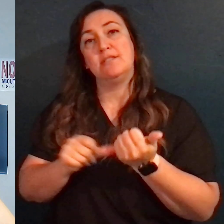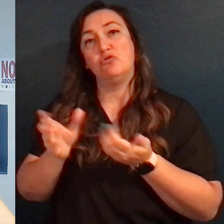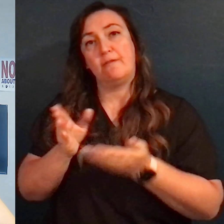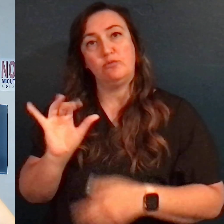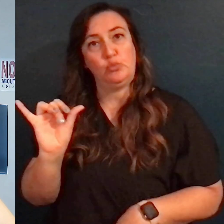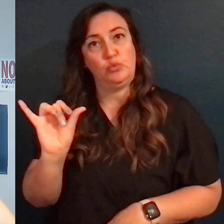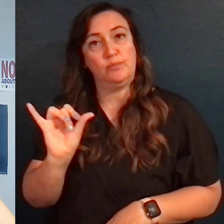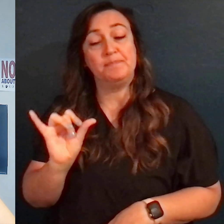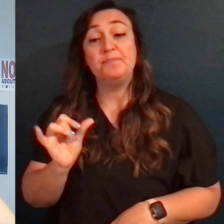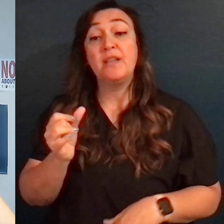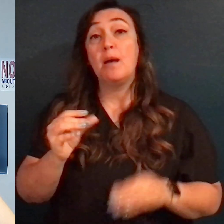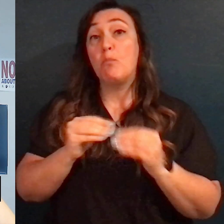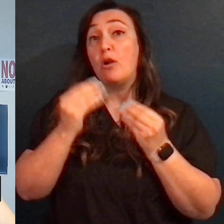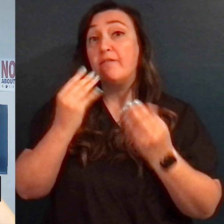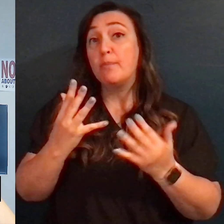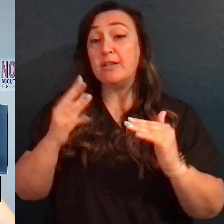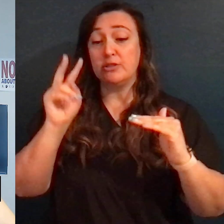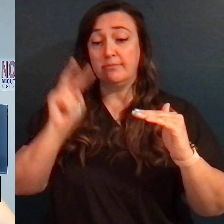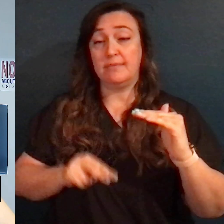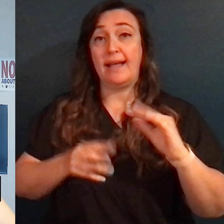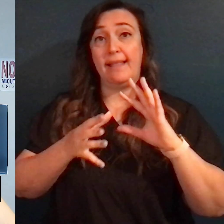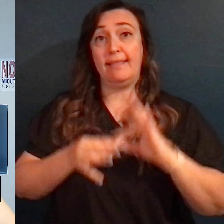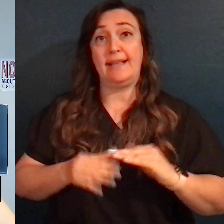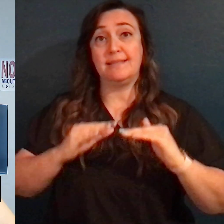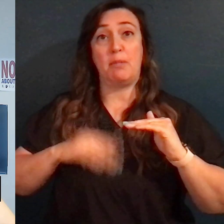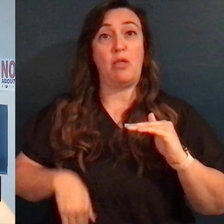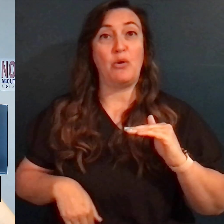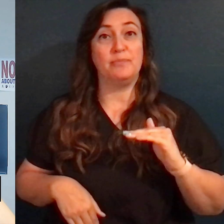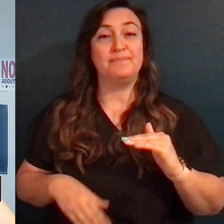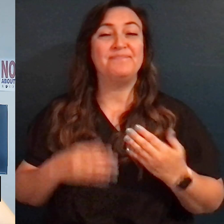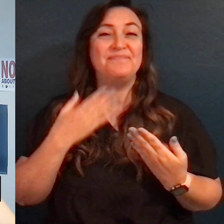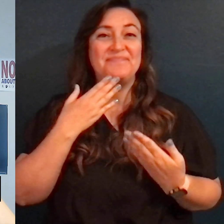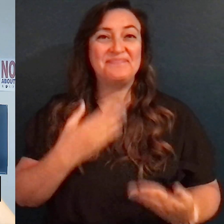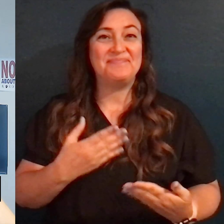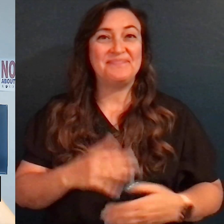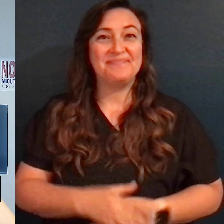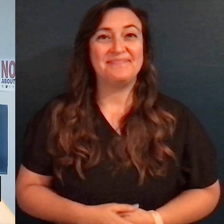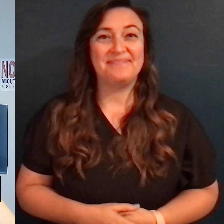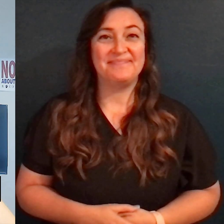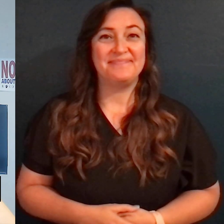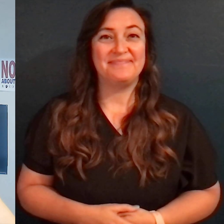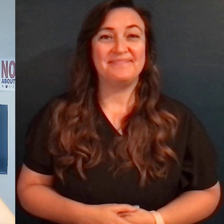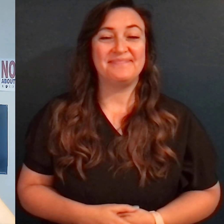services. For more on this topic, check the resources below. Thanks!